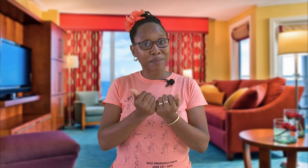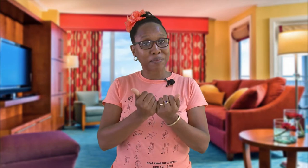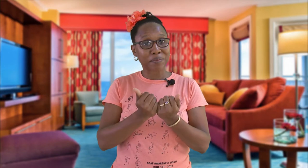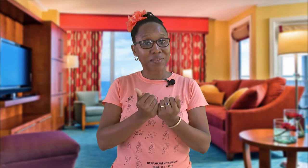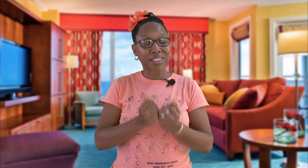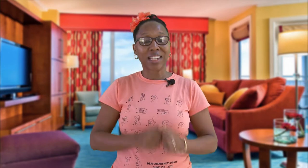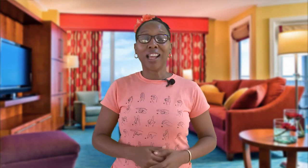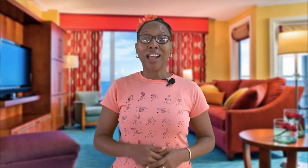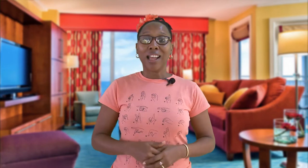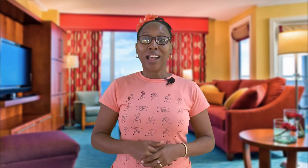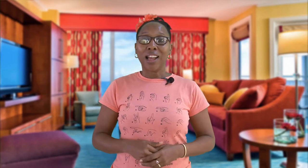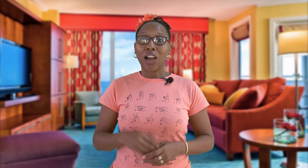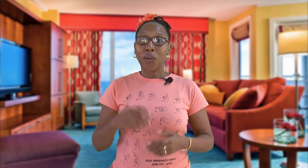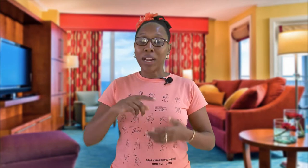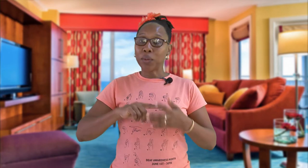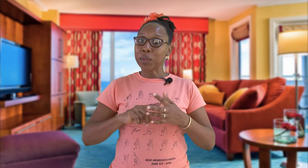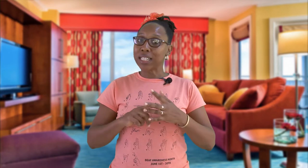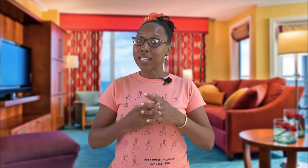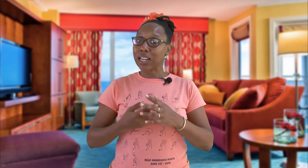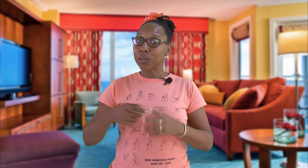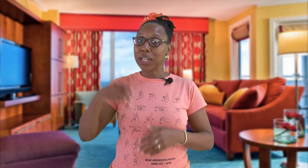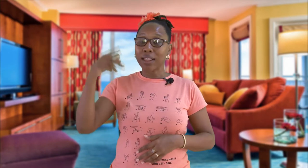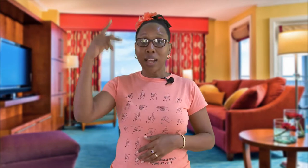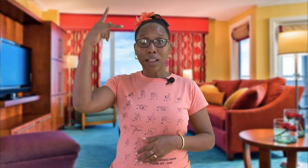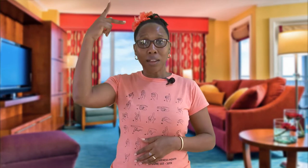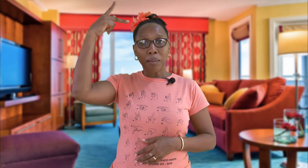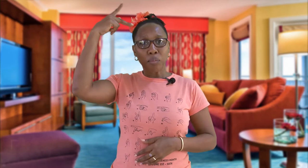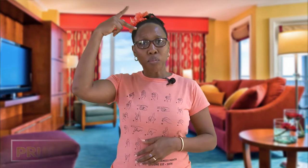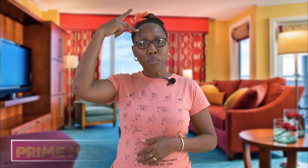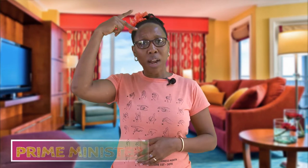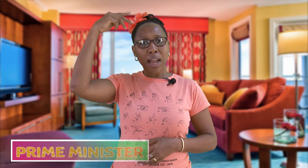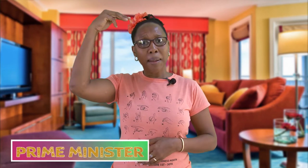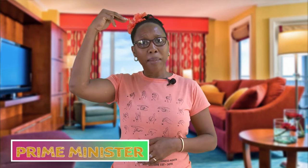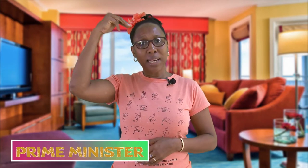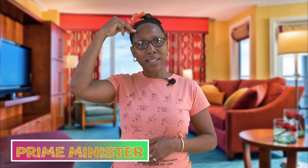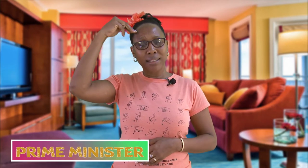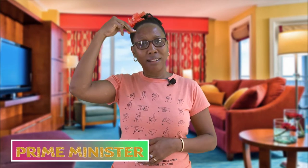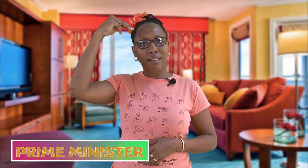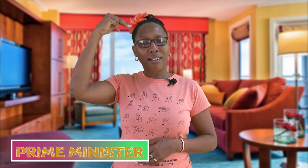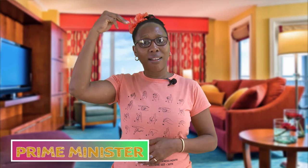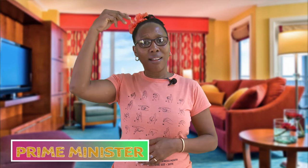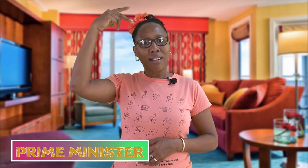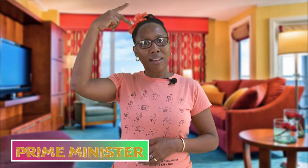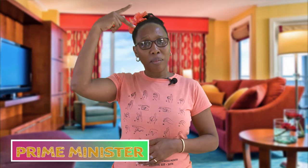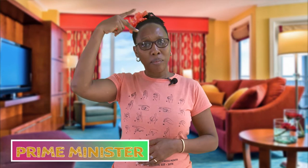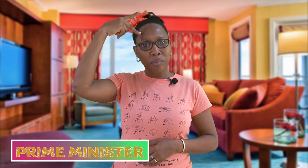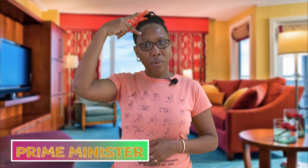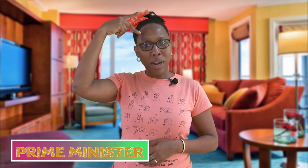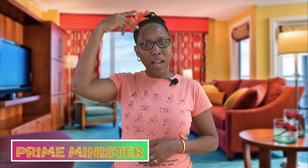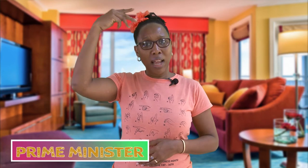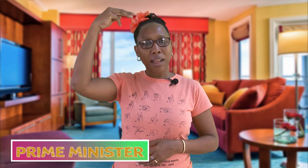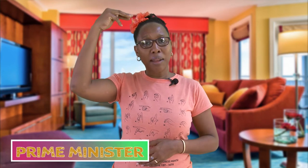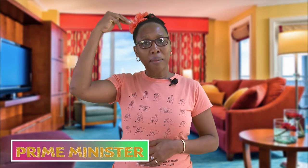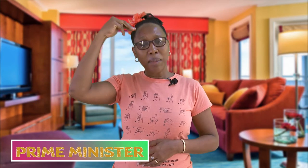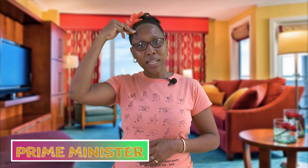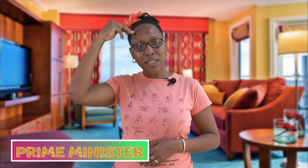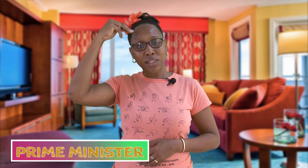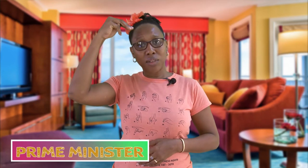all right we start with the prime minister prime minister